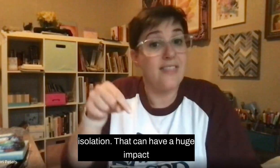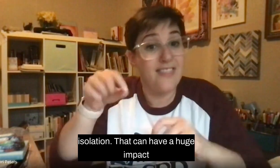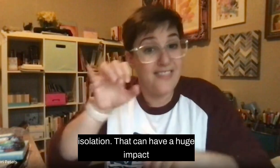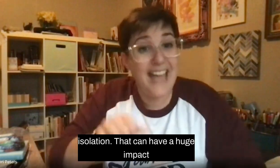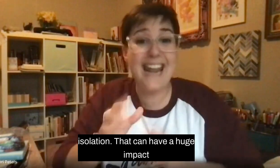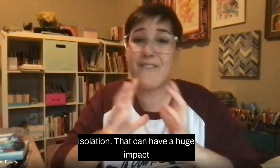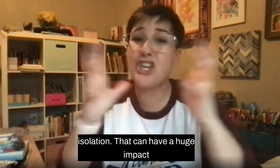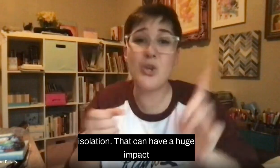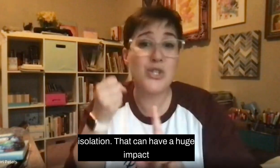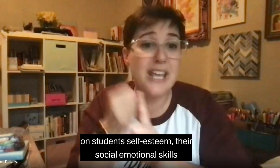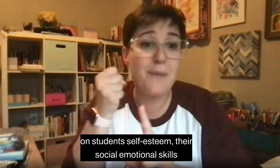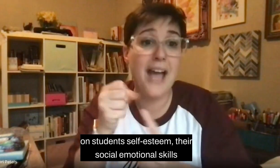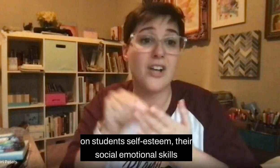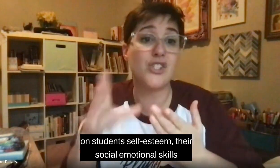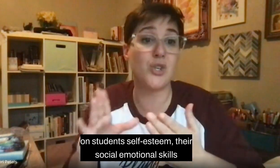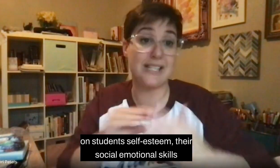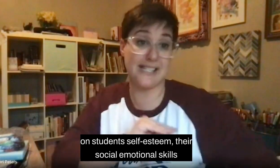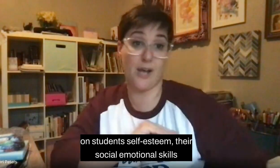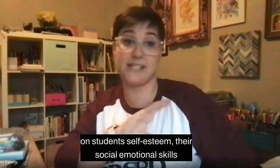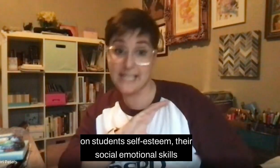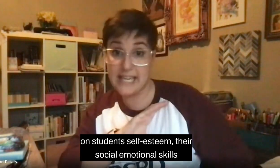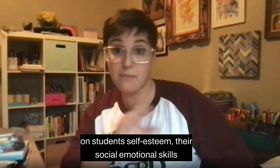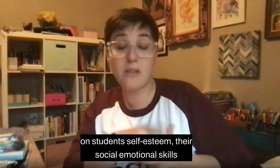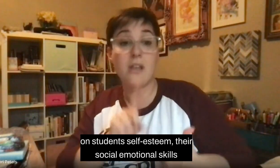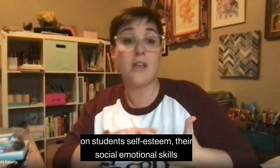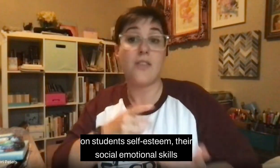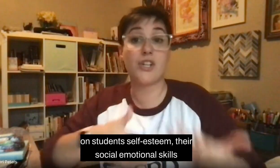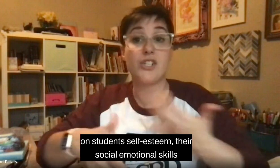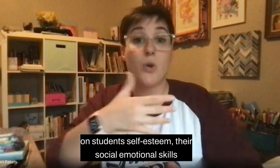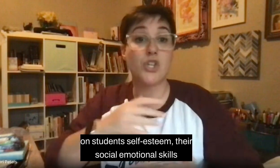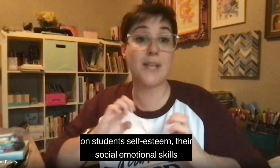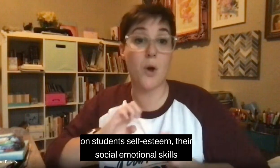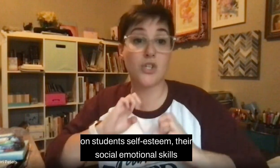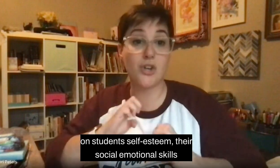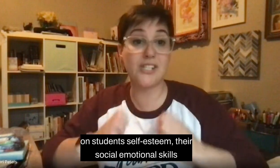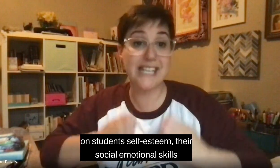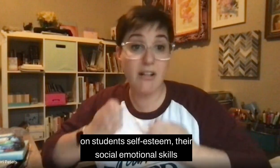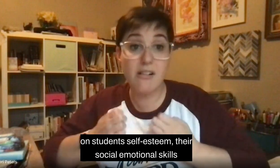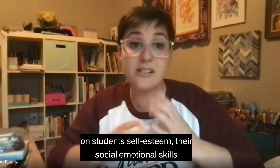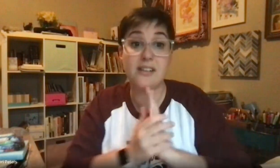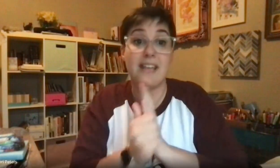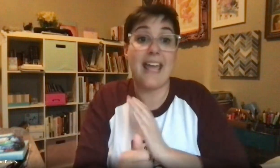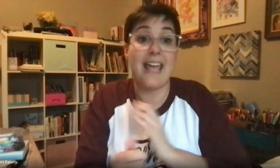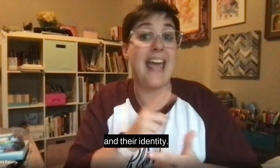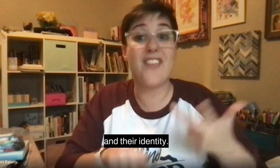That can have a huge impact on students' self-esteem, their social-emotional skills, and their